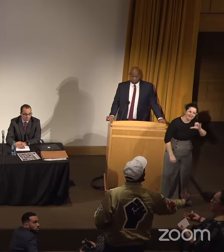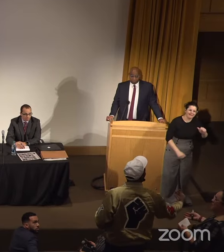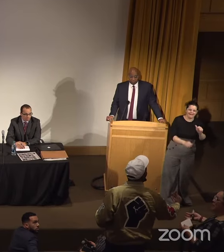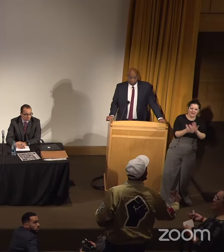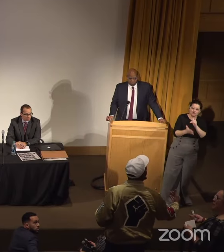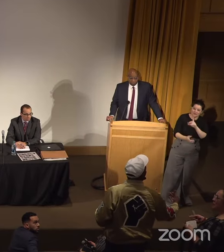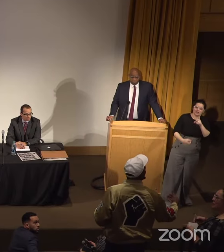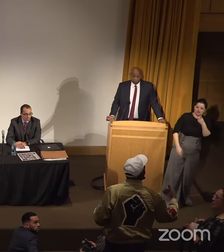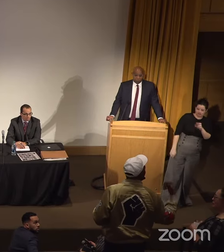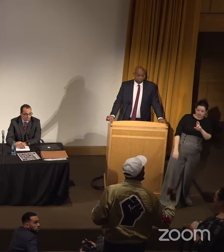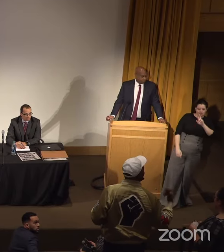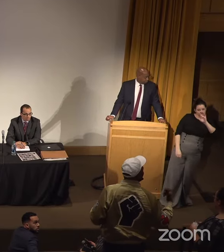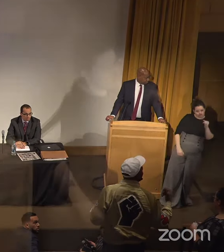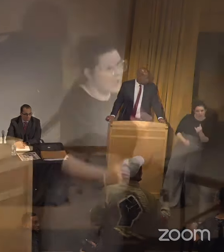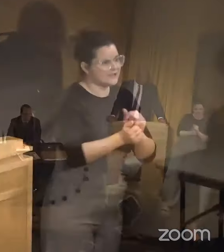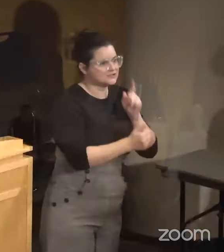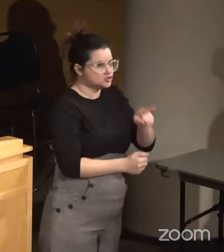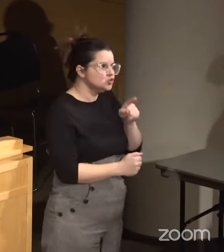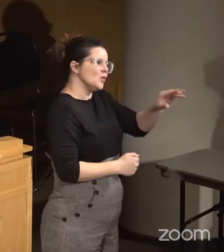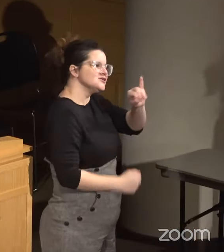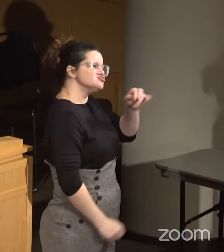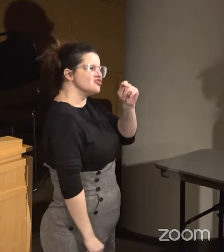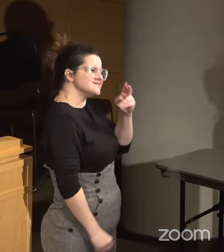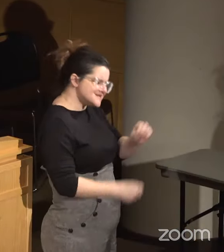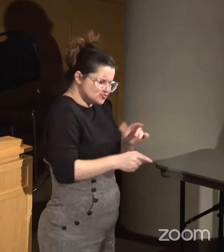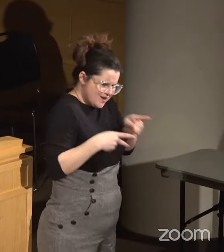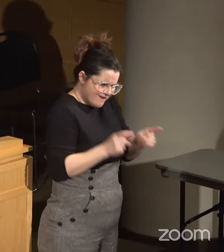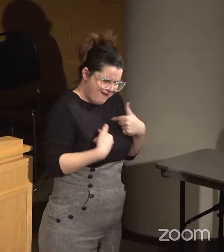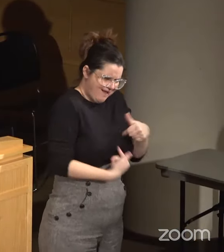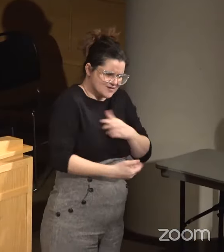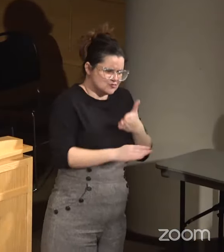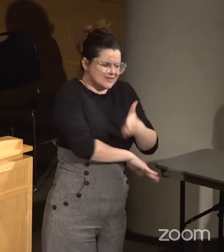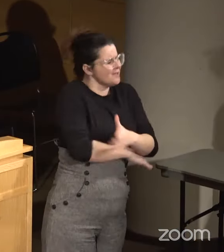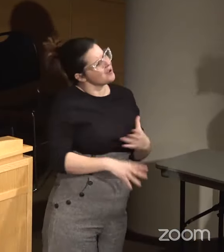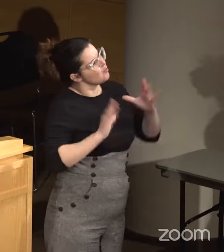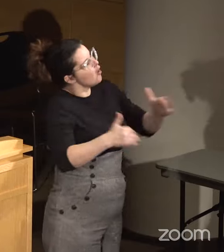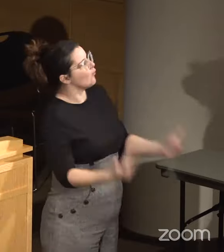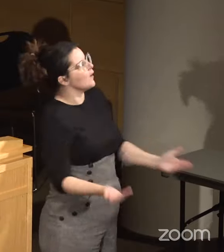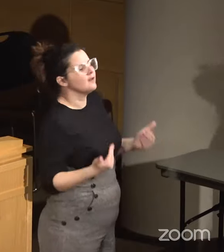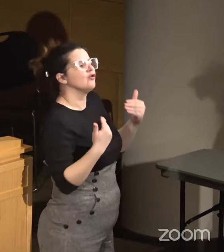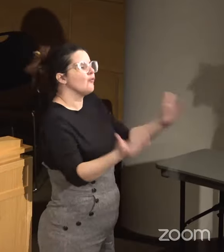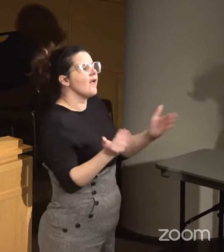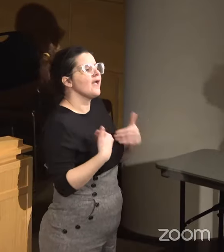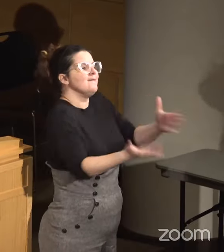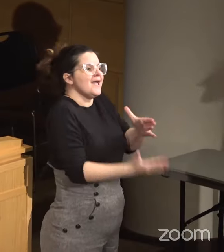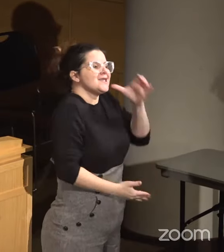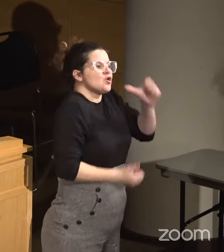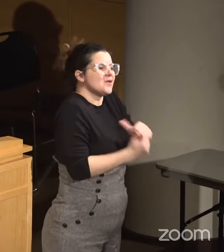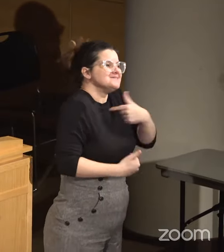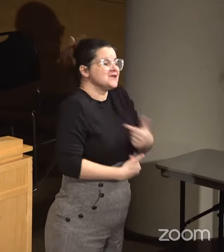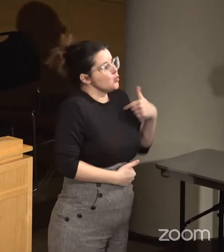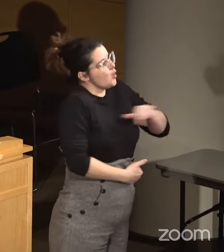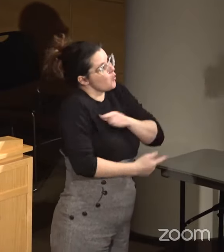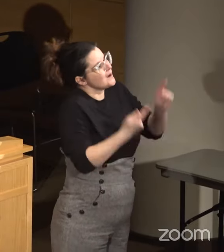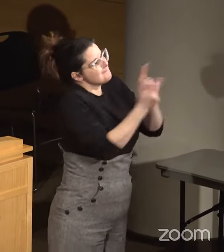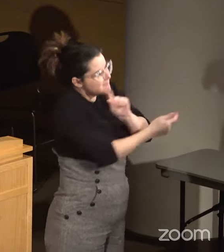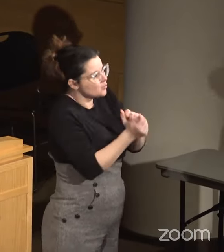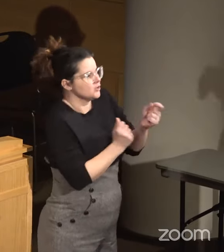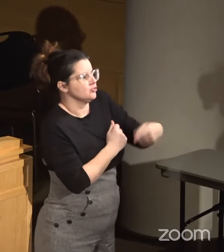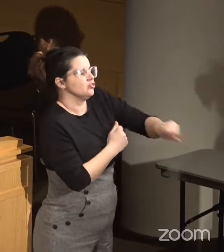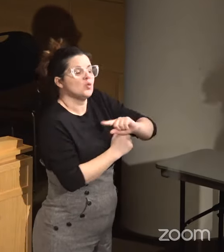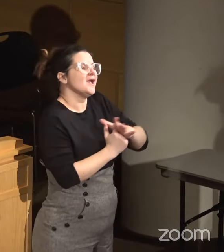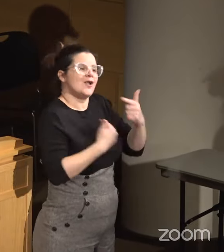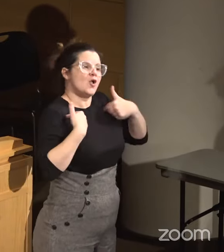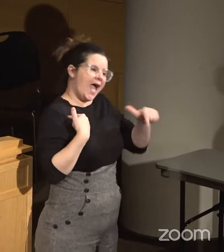You let Dr. Rod do it. You went down to it. So you should have met us in there. But go ahead. Okay. Because here's what I'm saying. We want to meet with y'all. Okay.